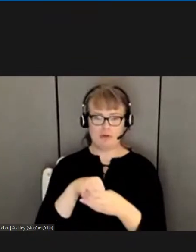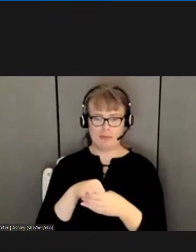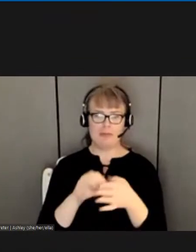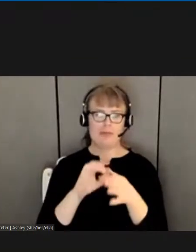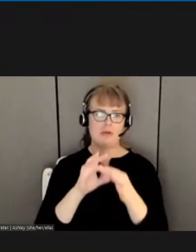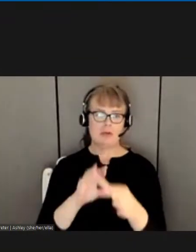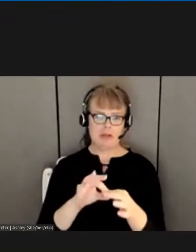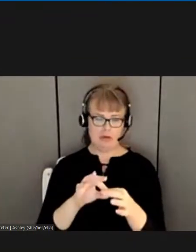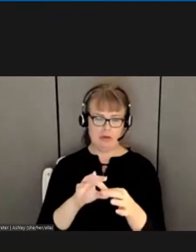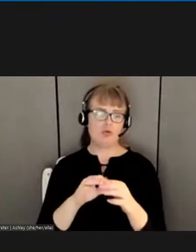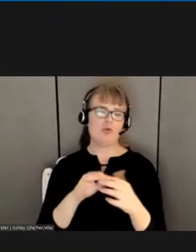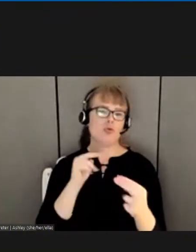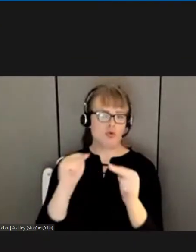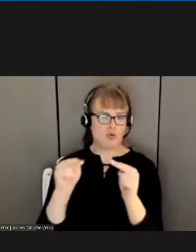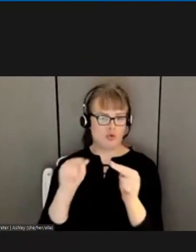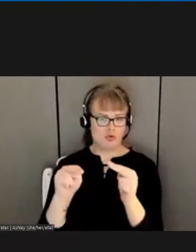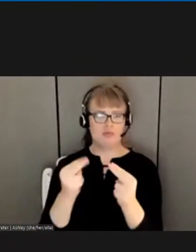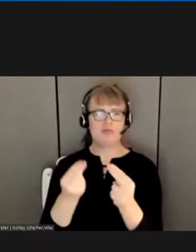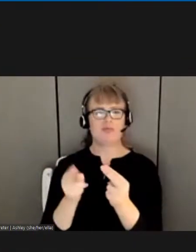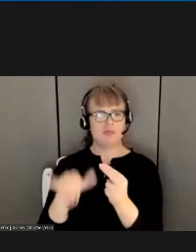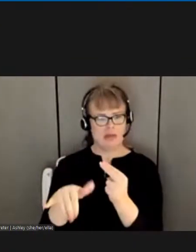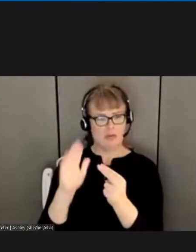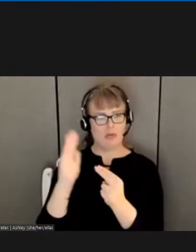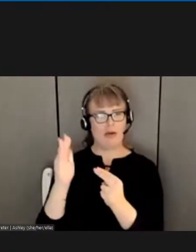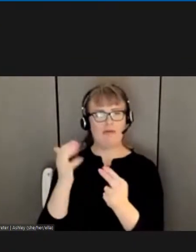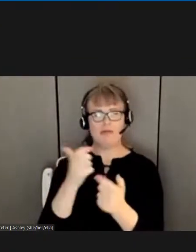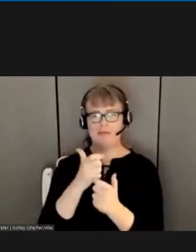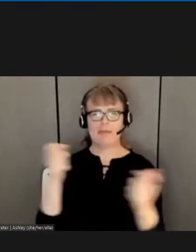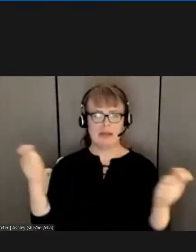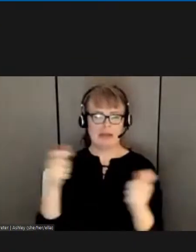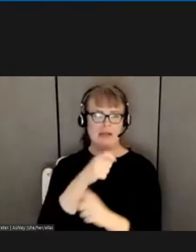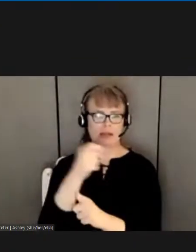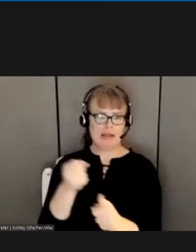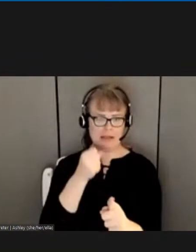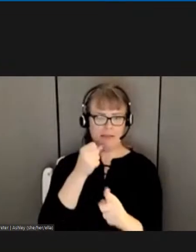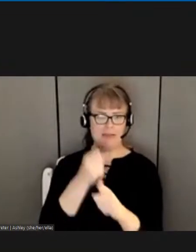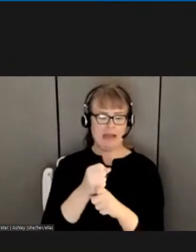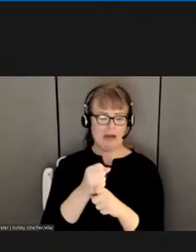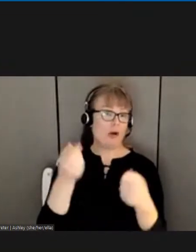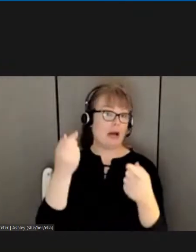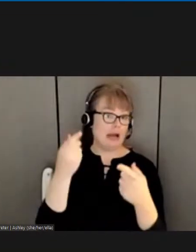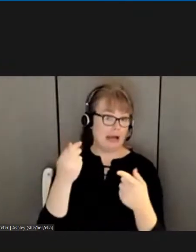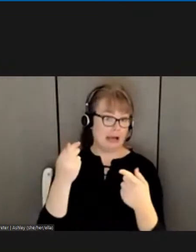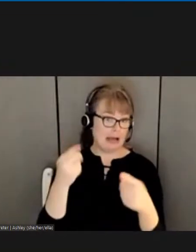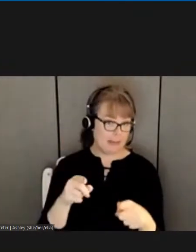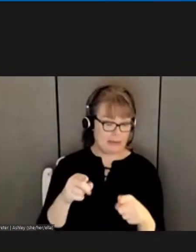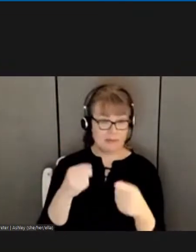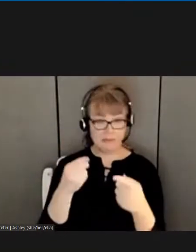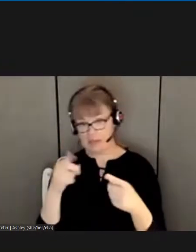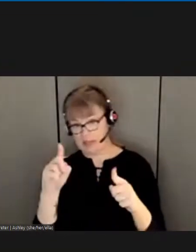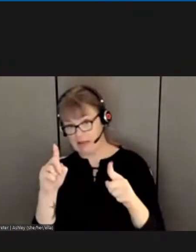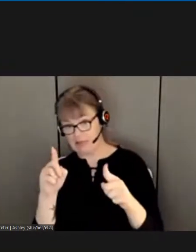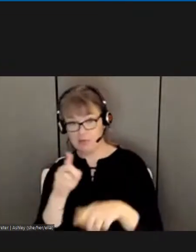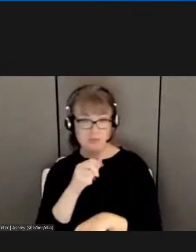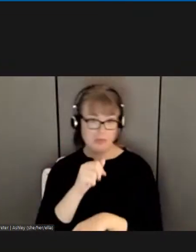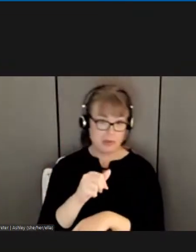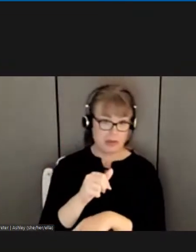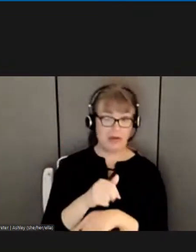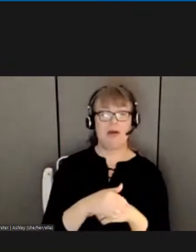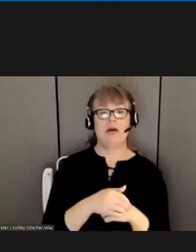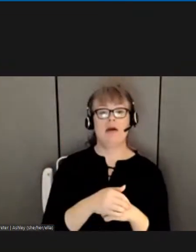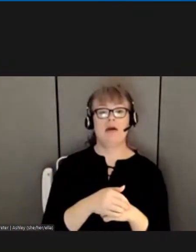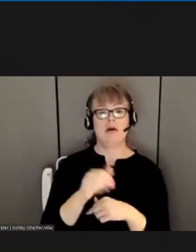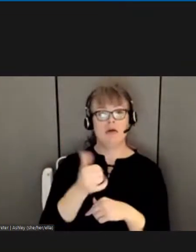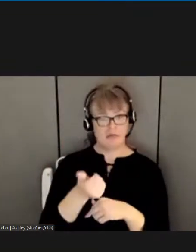public we know is going to have a great impact on how we make out in these negotiations we have received over 300 questions and